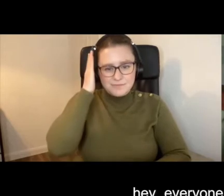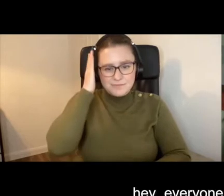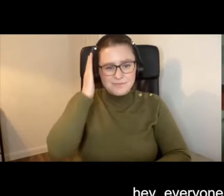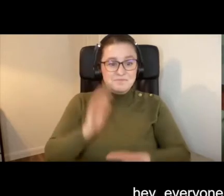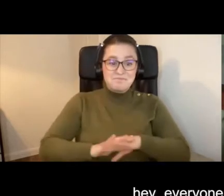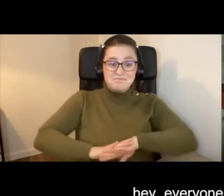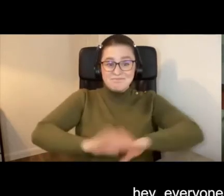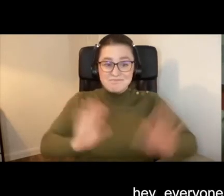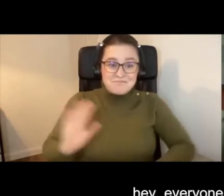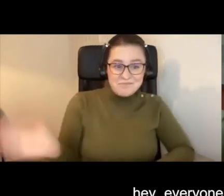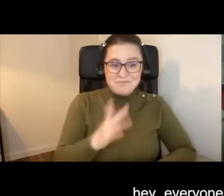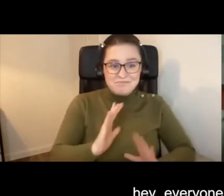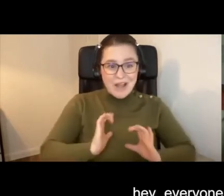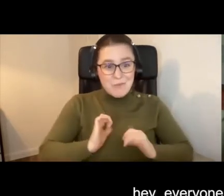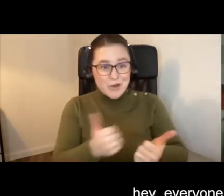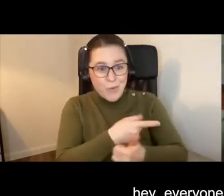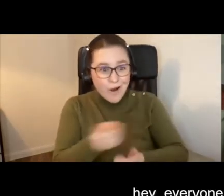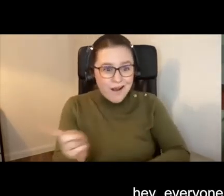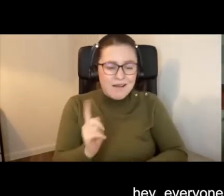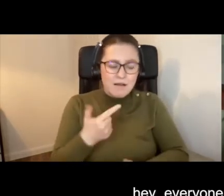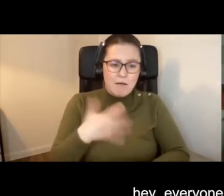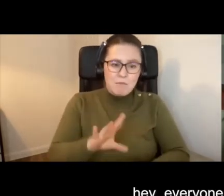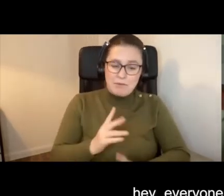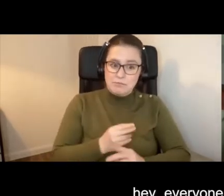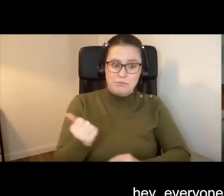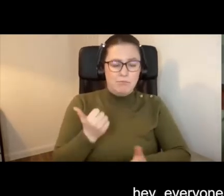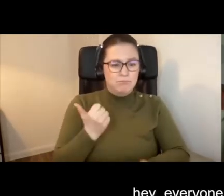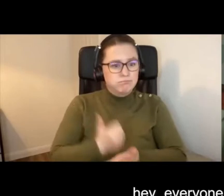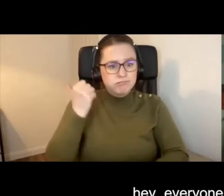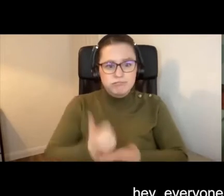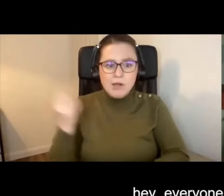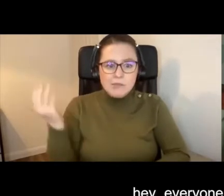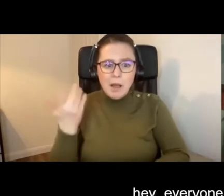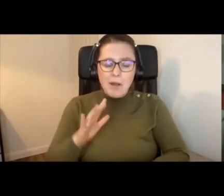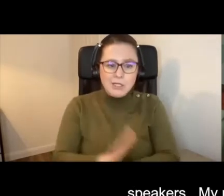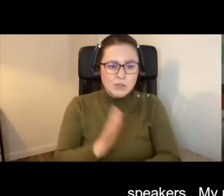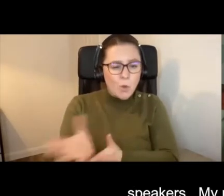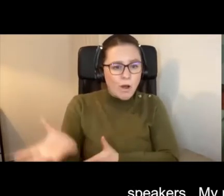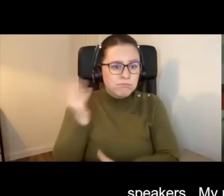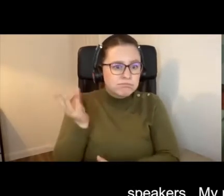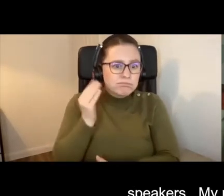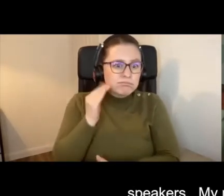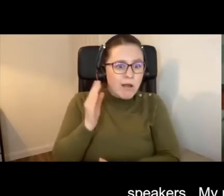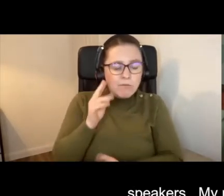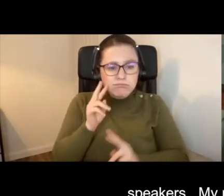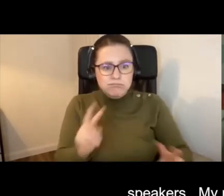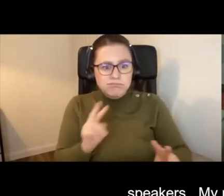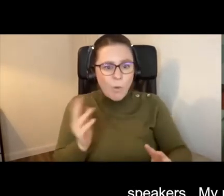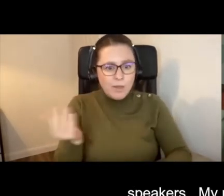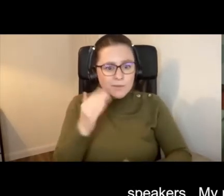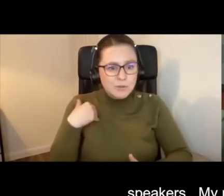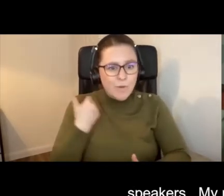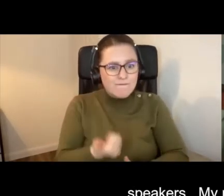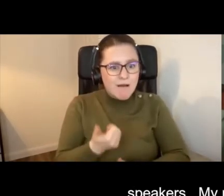Hey everyone, how are you all doing? We've had some amazing speakers. I've enjoyed absolutely every speech so far.